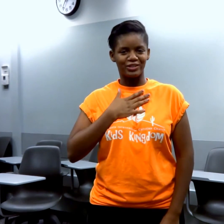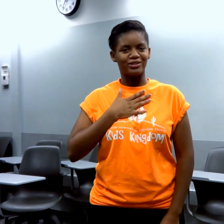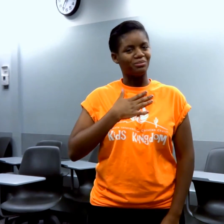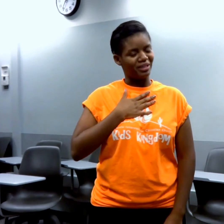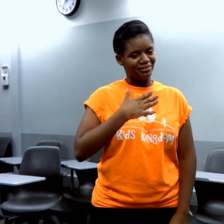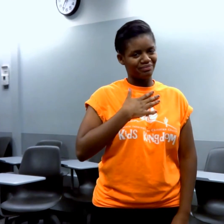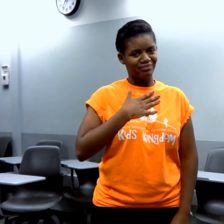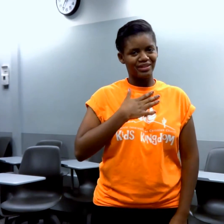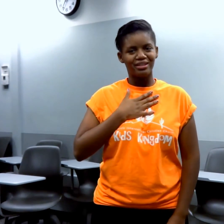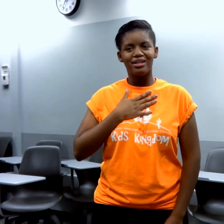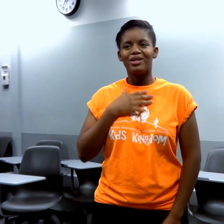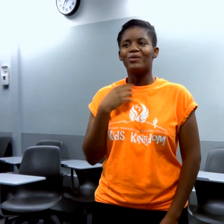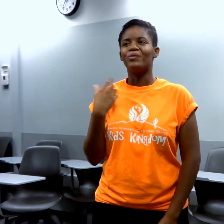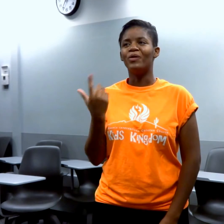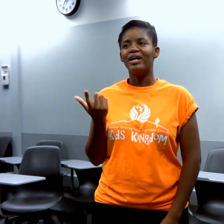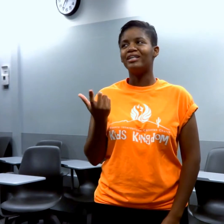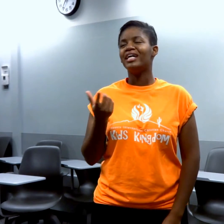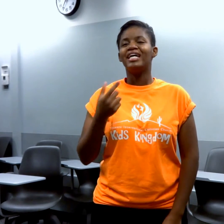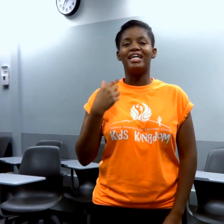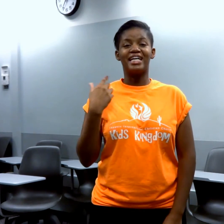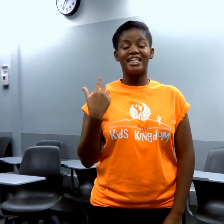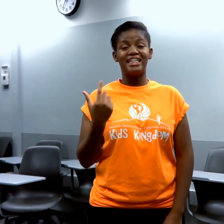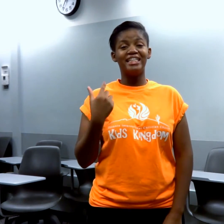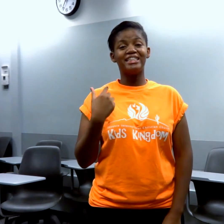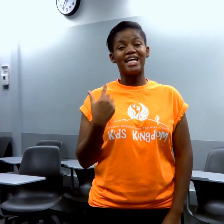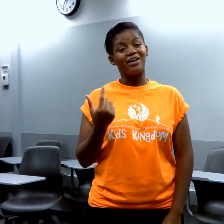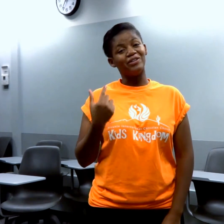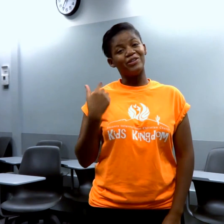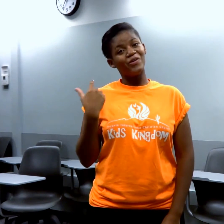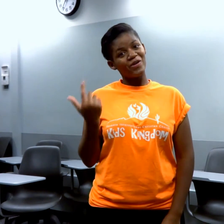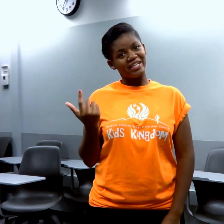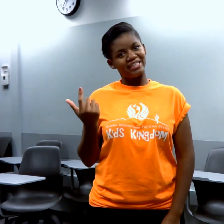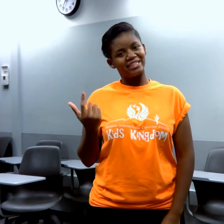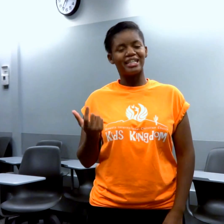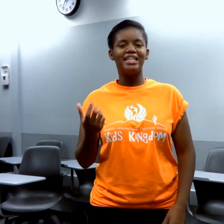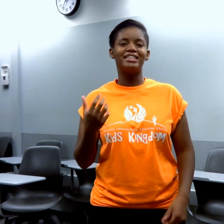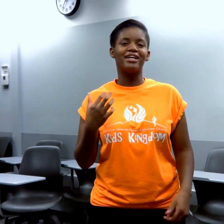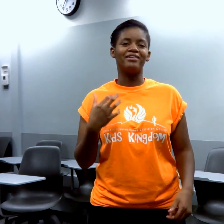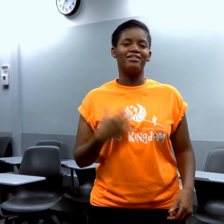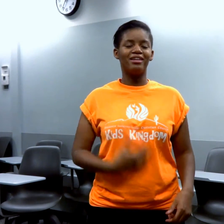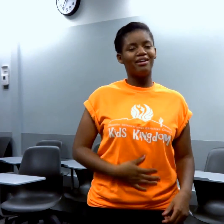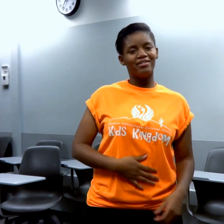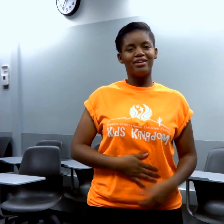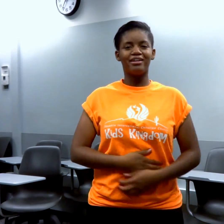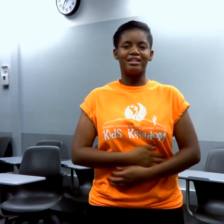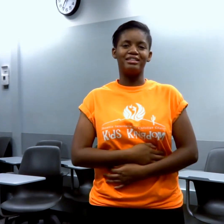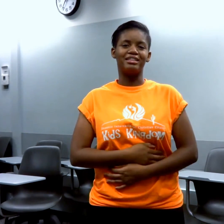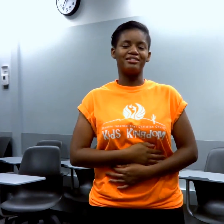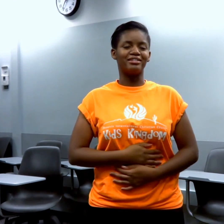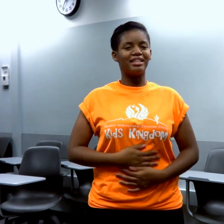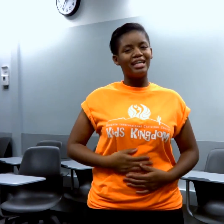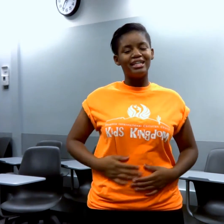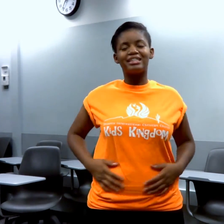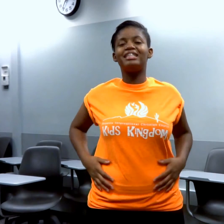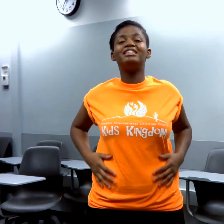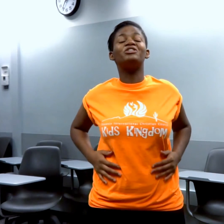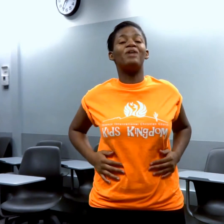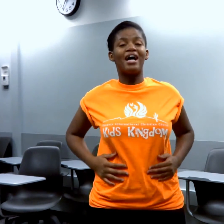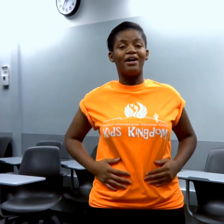to me. One, it cleans out your organs, cleans out your liver, cleans out your kidneys, cleans you out.